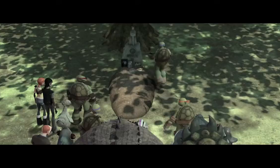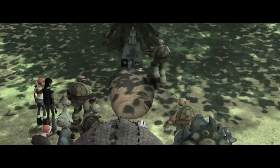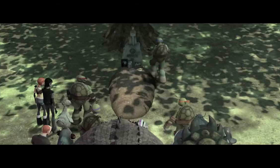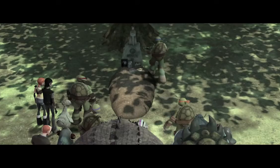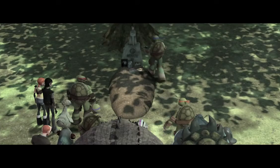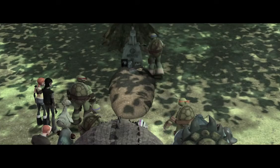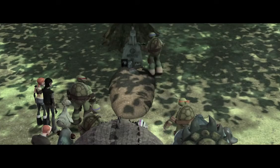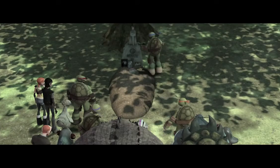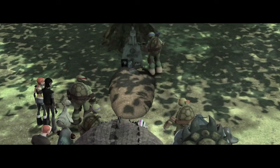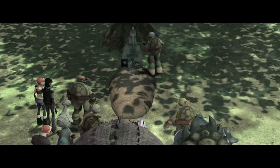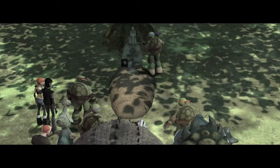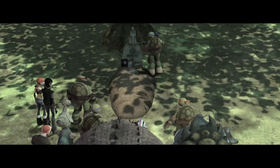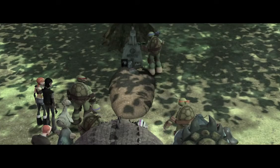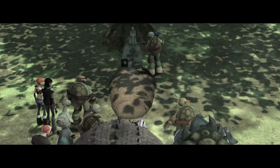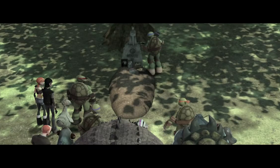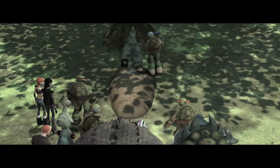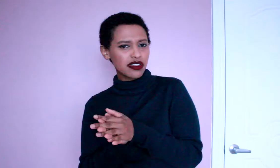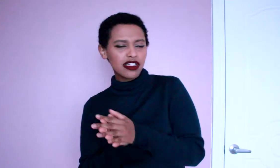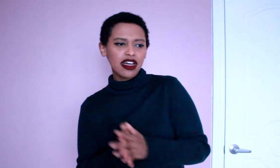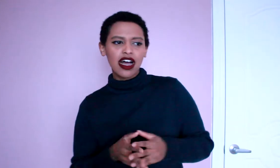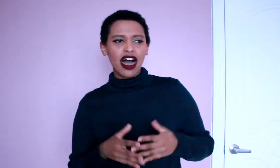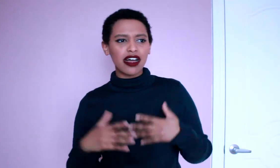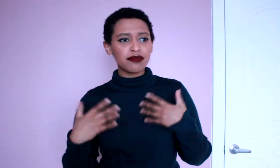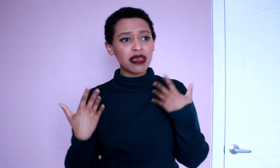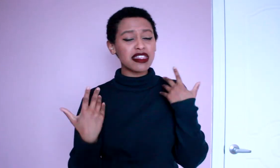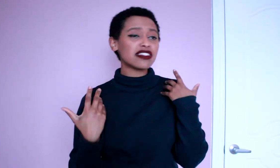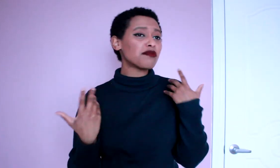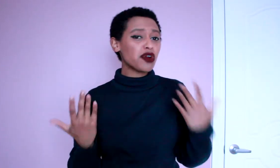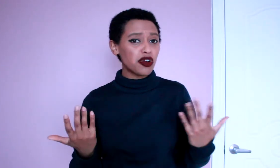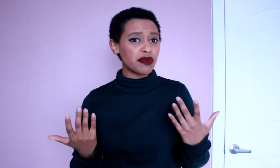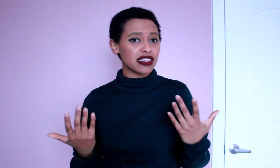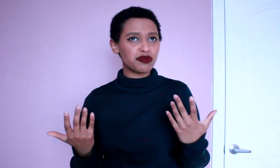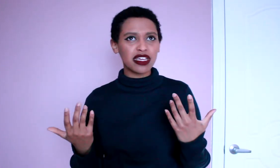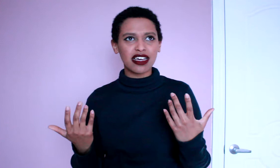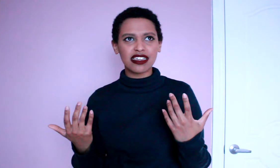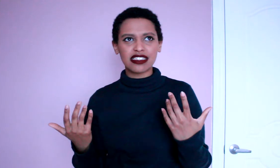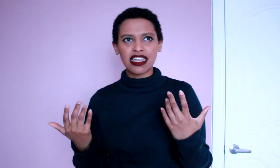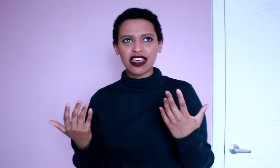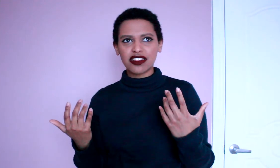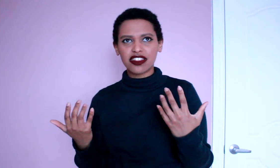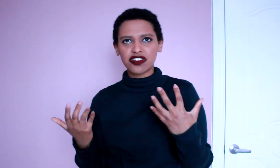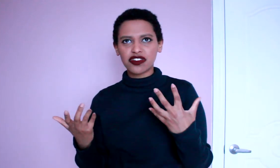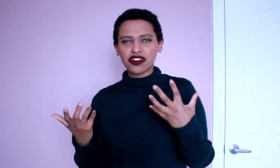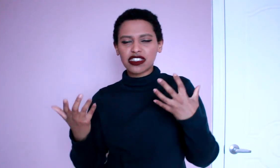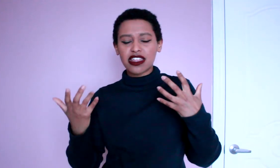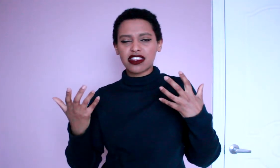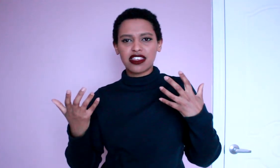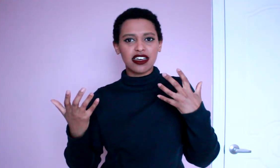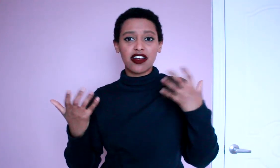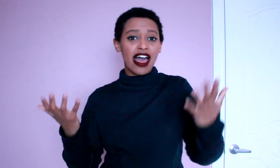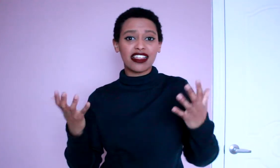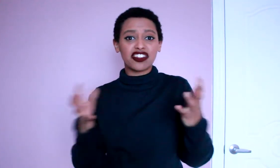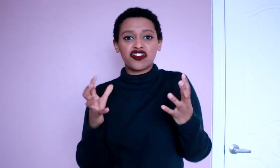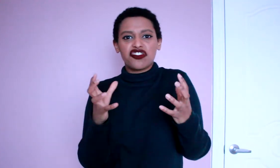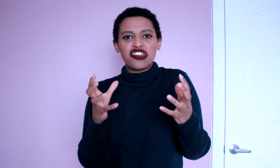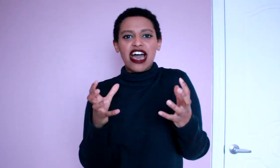each other except for Casey comforting April and maybe that's on purpose because the Turtles and their allies are that